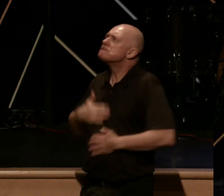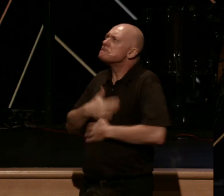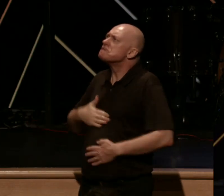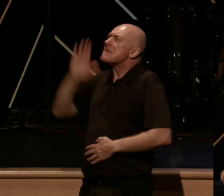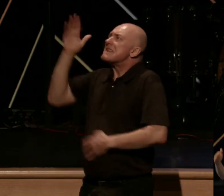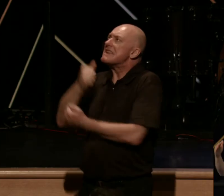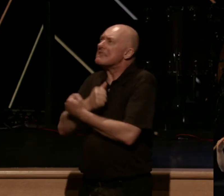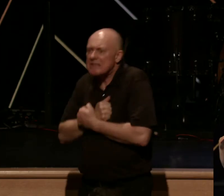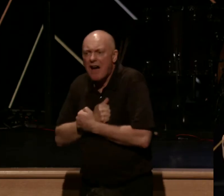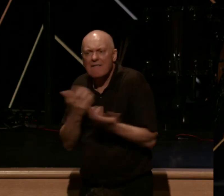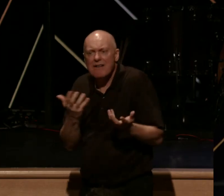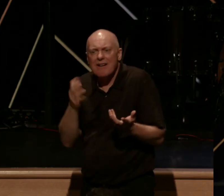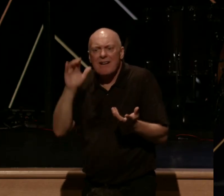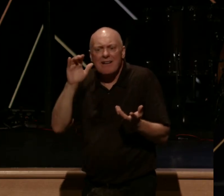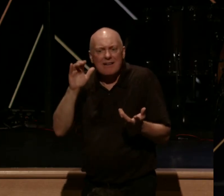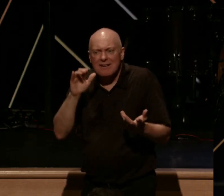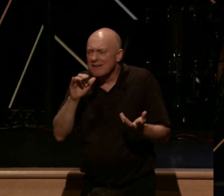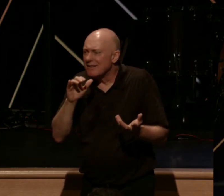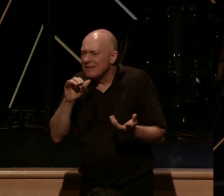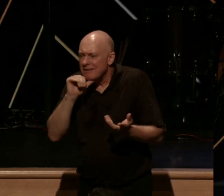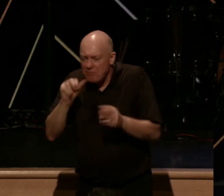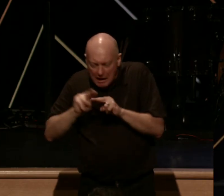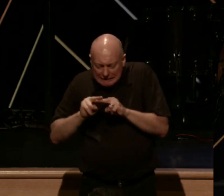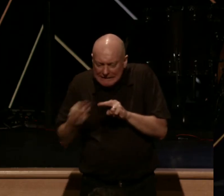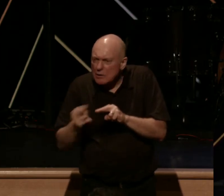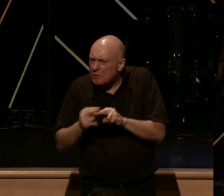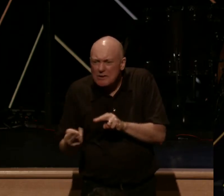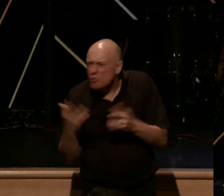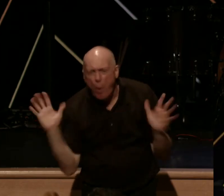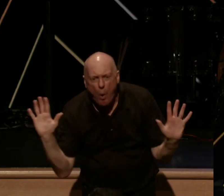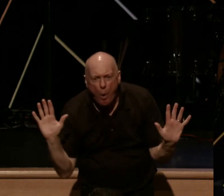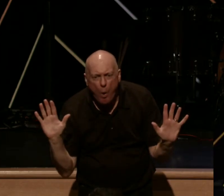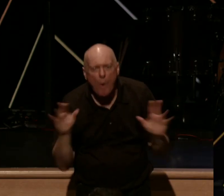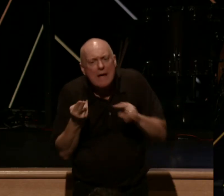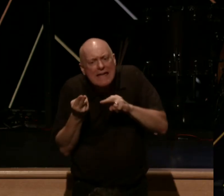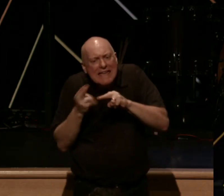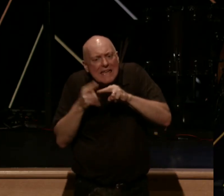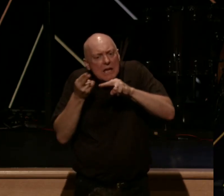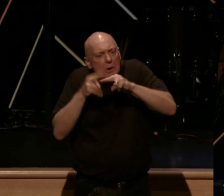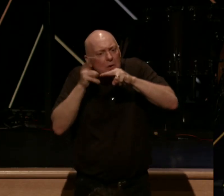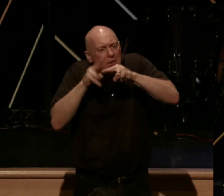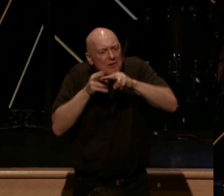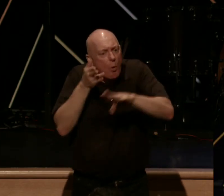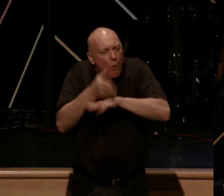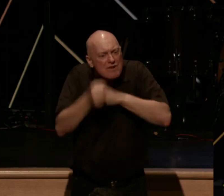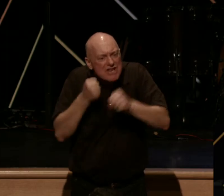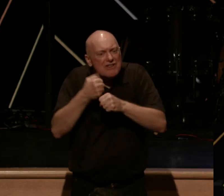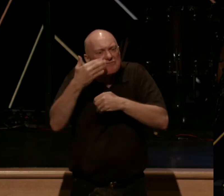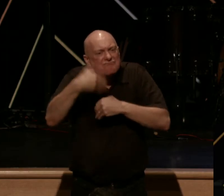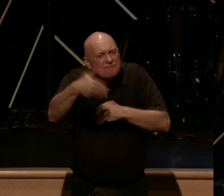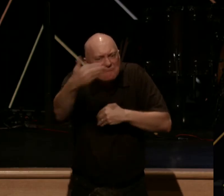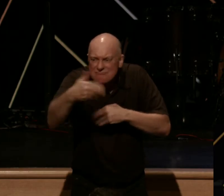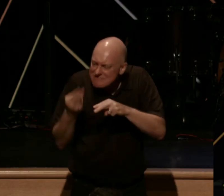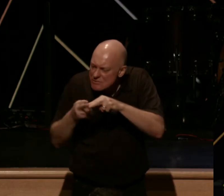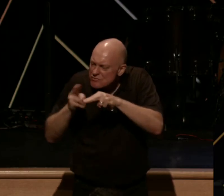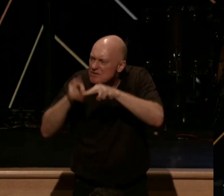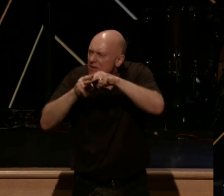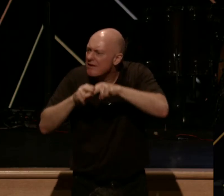love that it doesn't decrease over the years, but only increases over the years. And so how do we live like